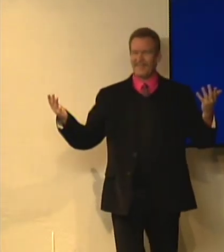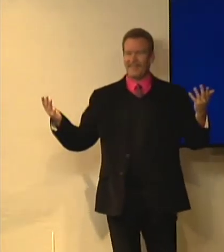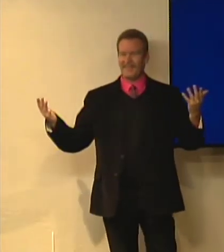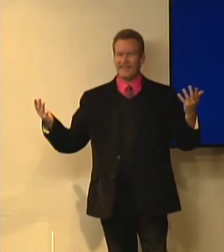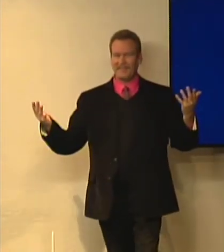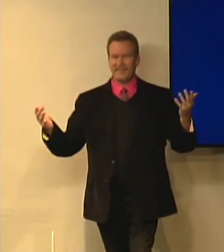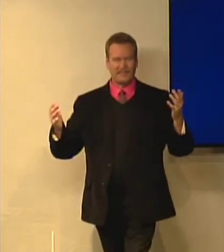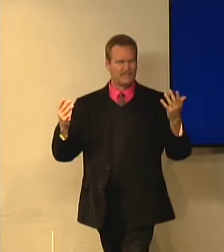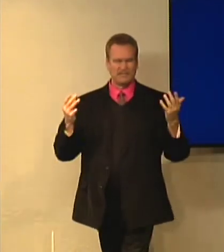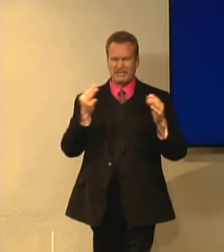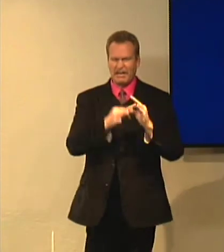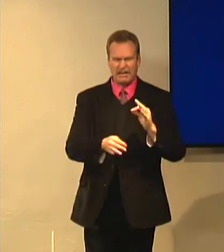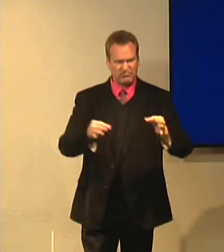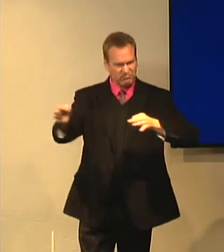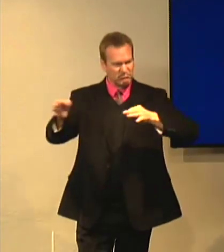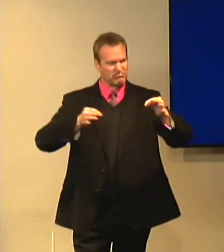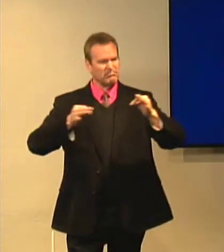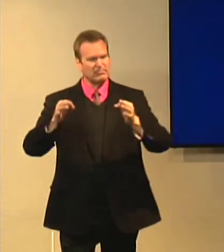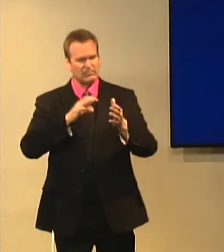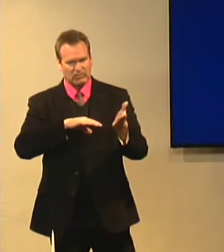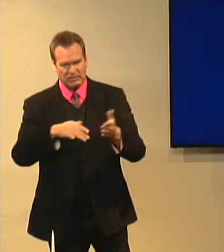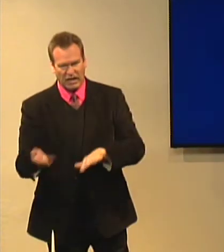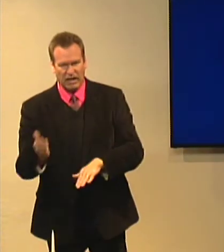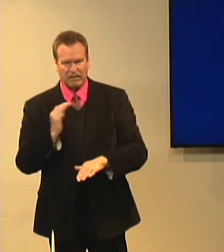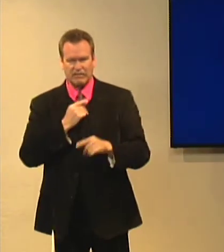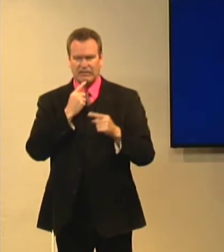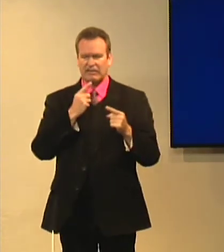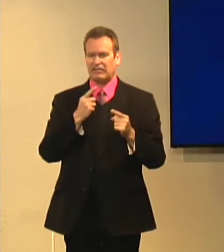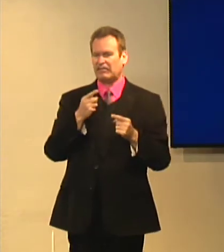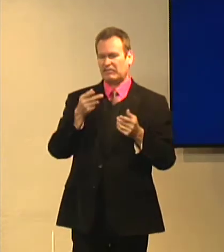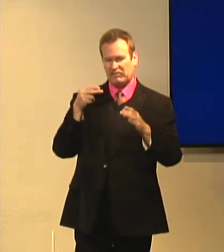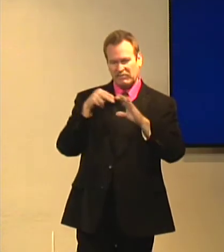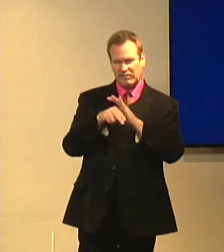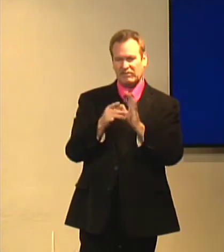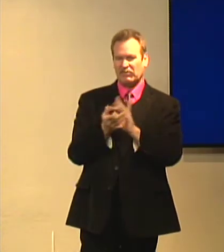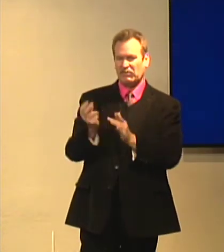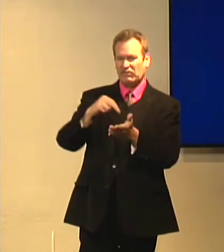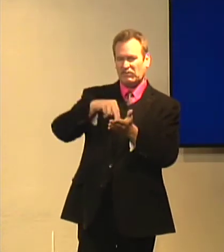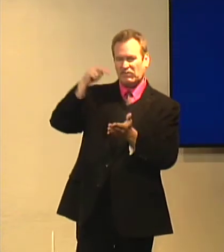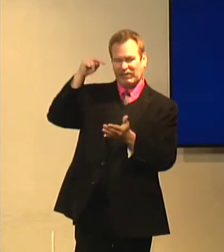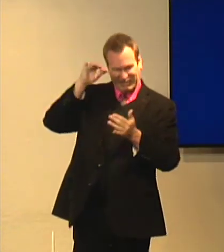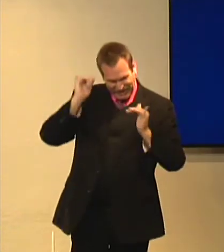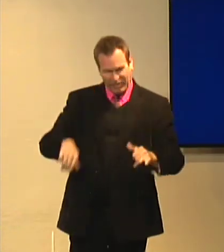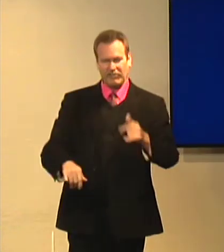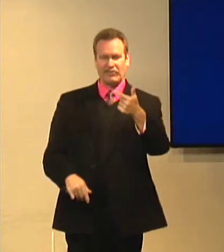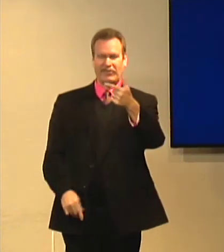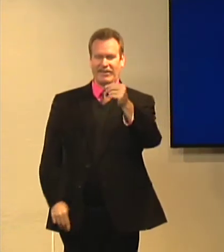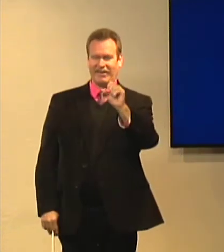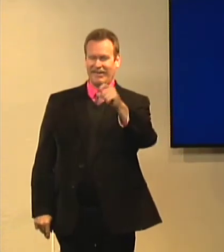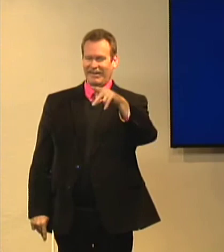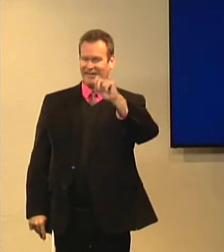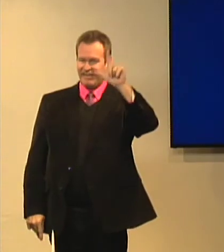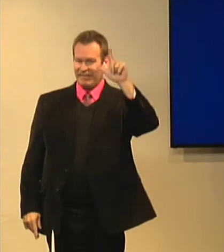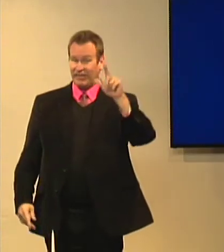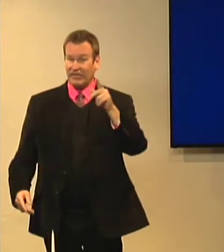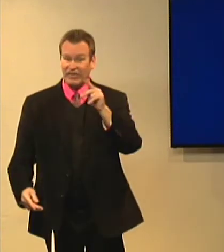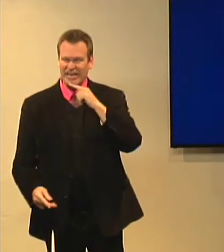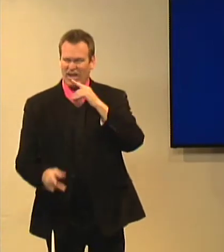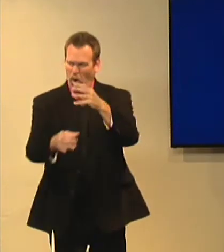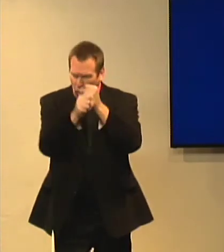Three components. Very simple. He died, tombed, and rose from that death. That's the gospel.